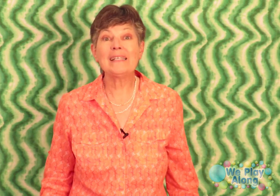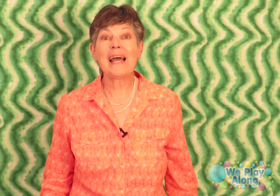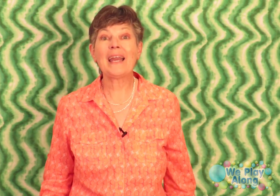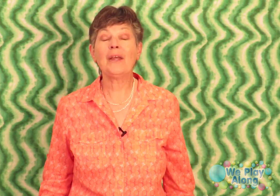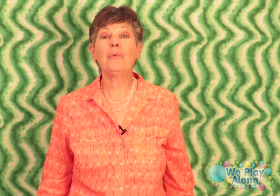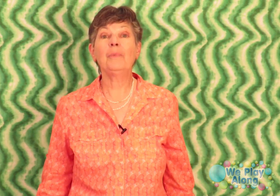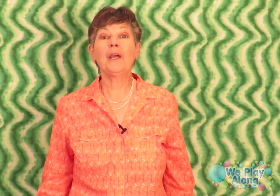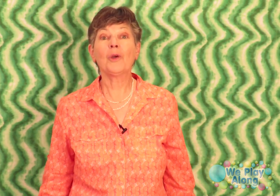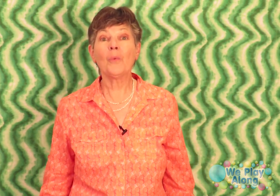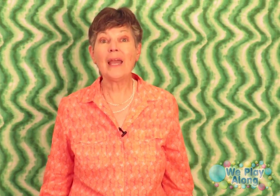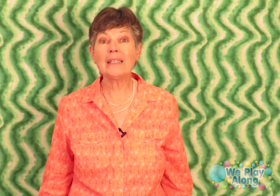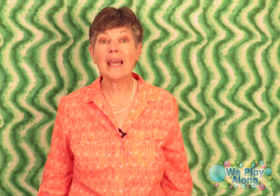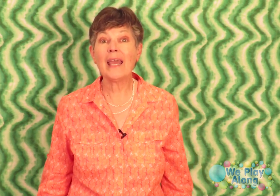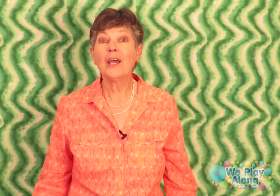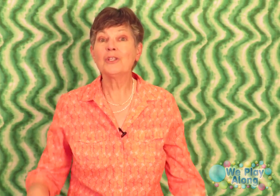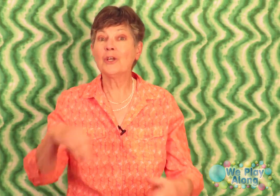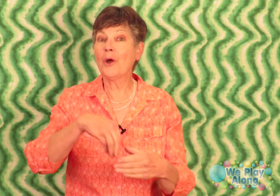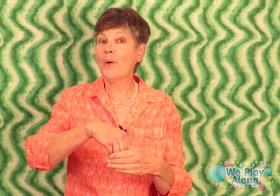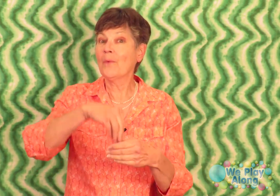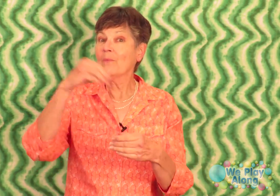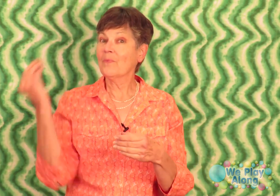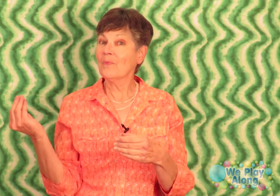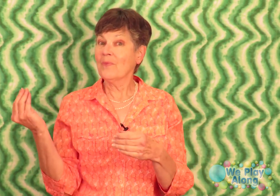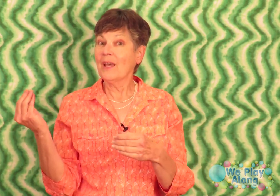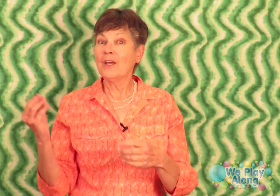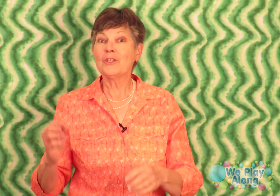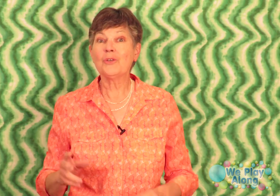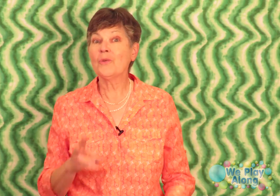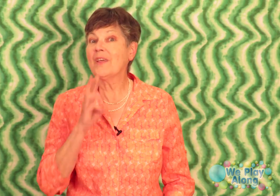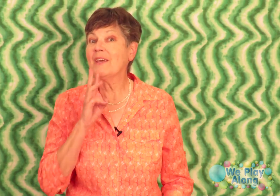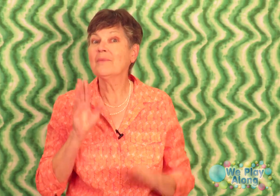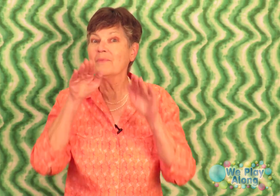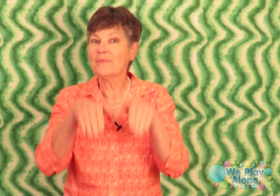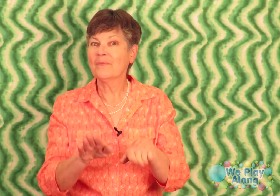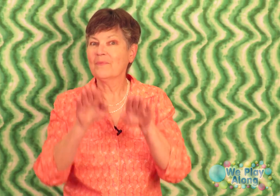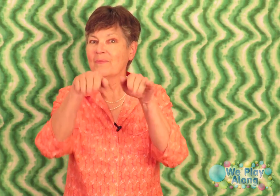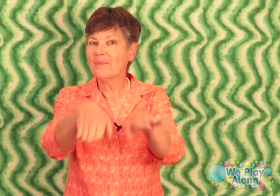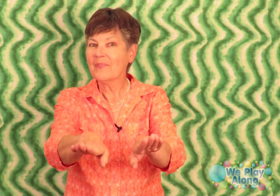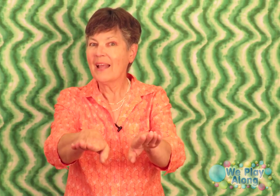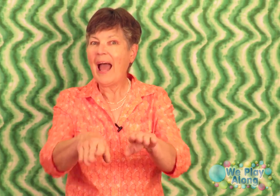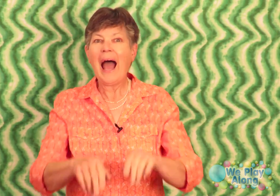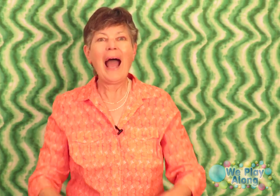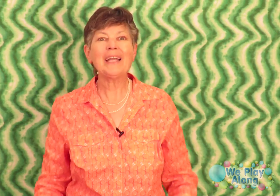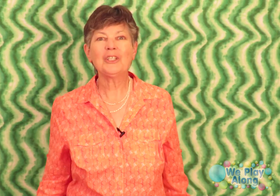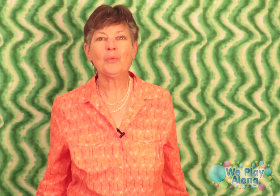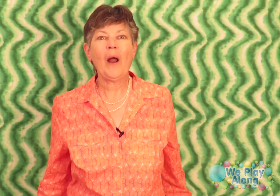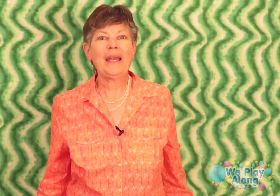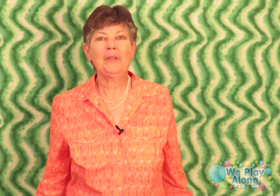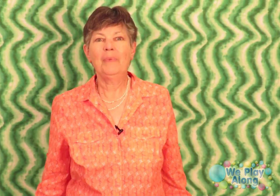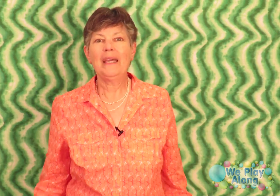decided it would be a great day to go to the I just wanted to be